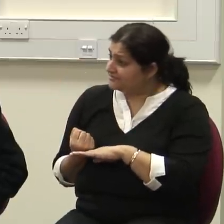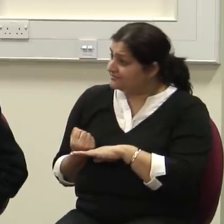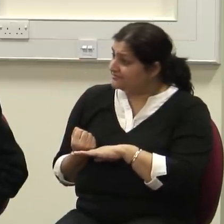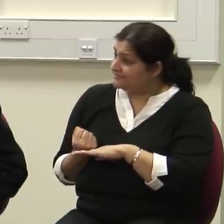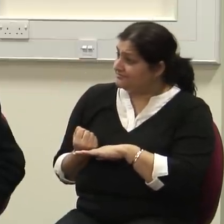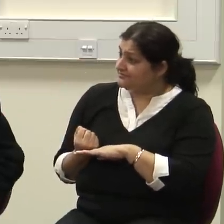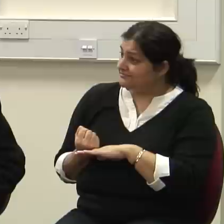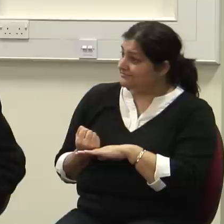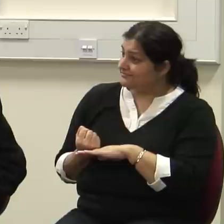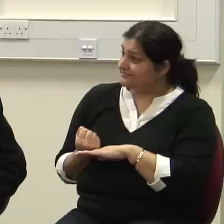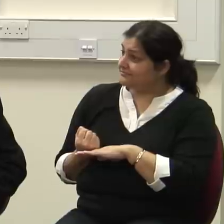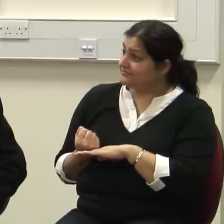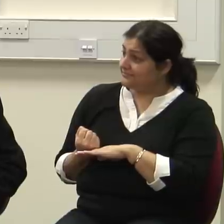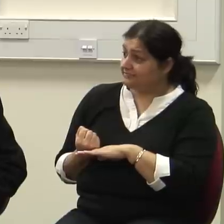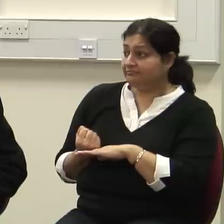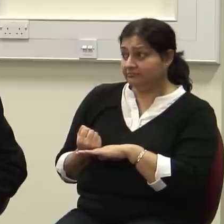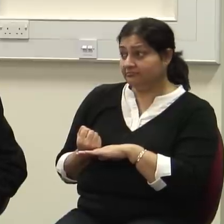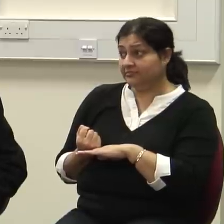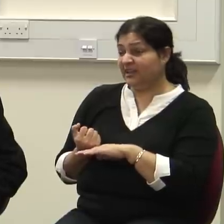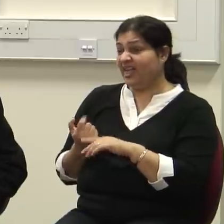And therefore, it can also do a lot of good.